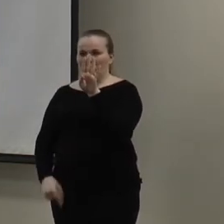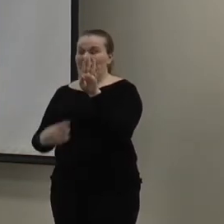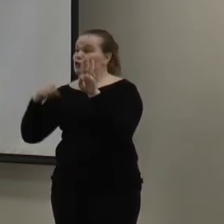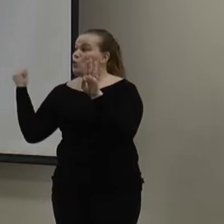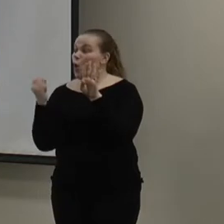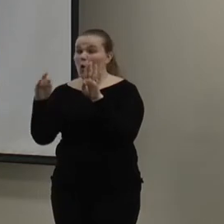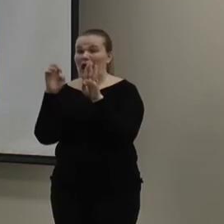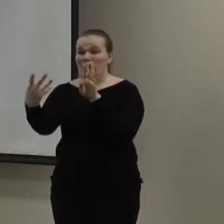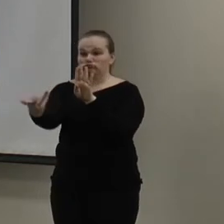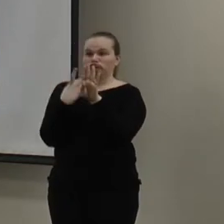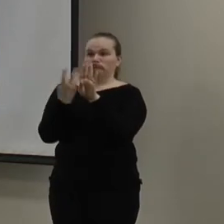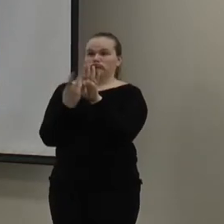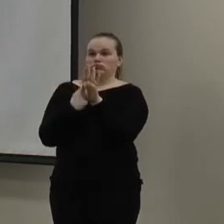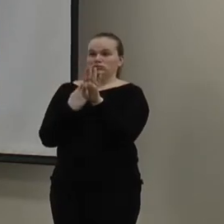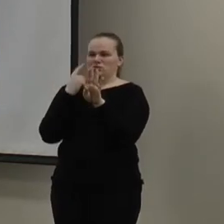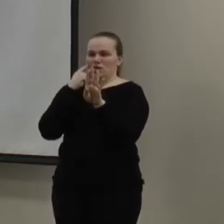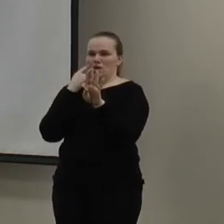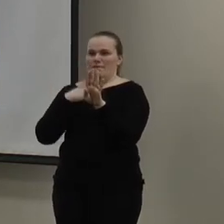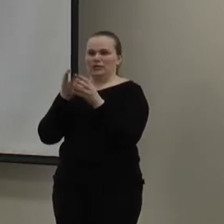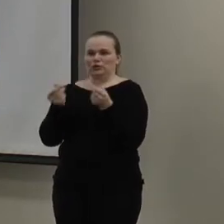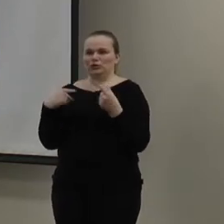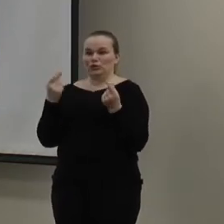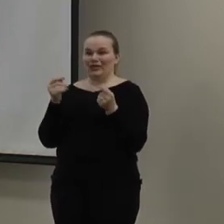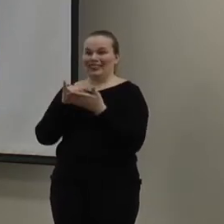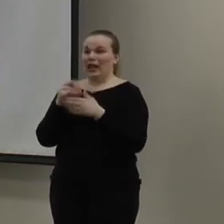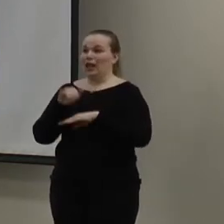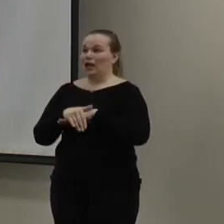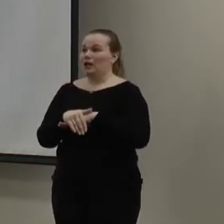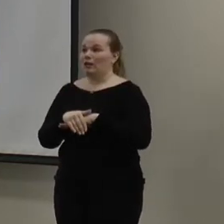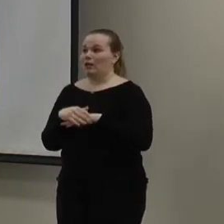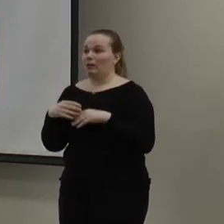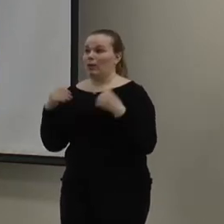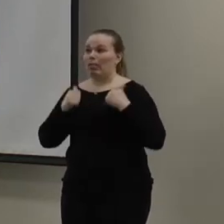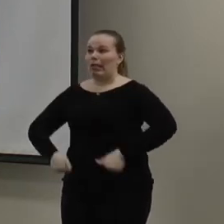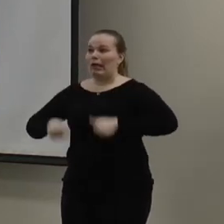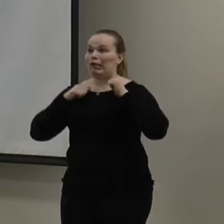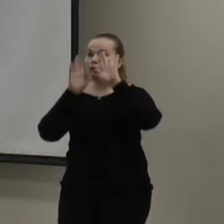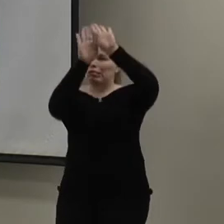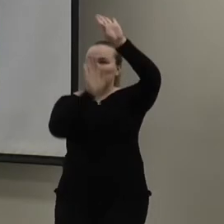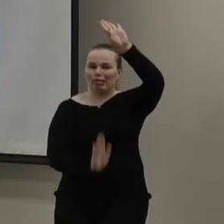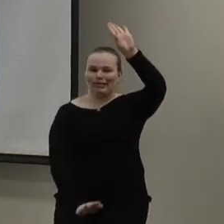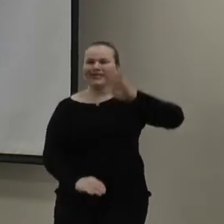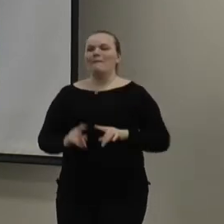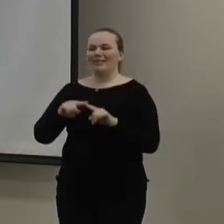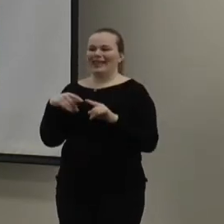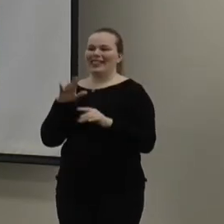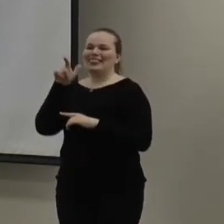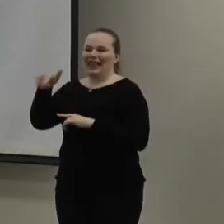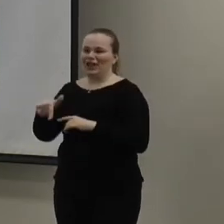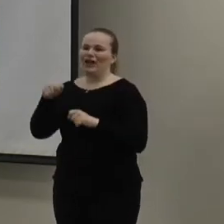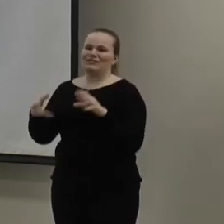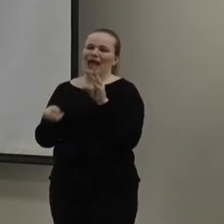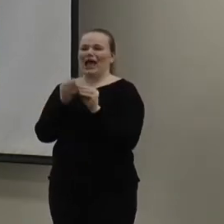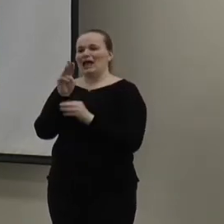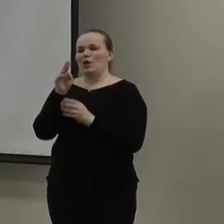cold air coming in. So, my solution for the one night was basically to put a blanket up against it. But then, I definitely need to put some